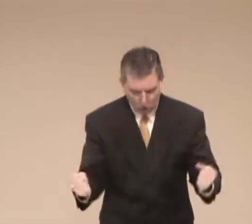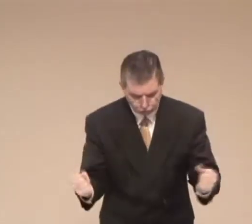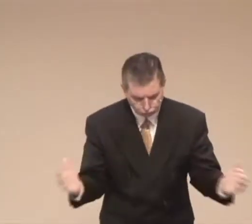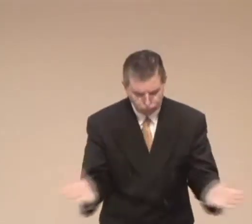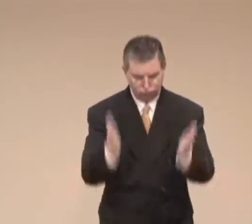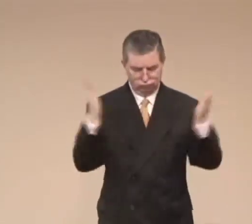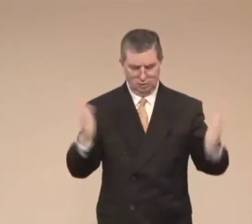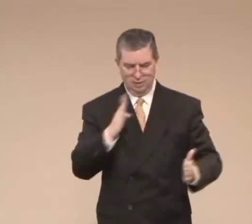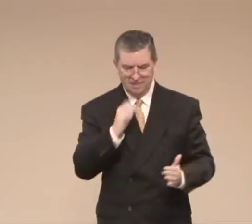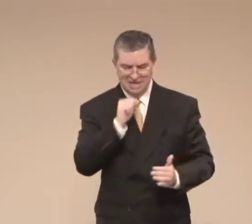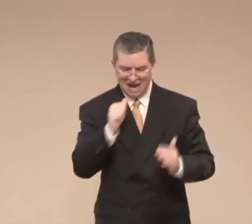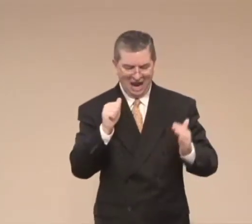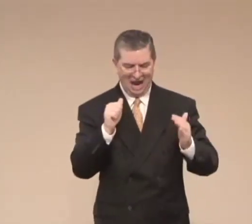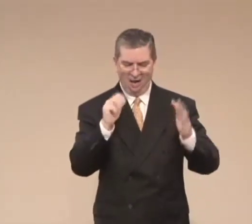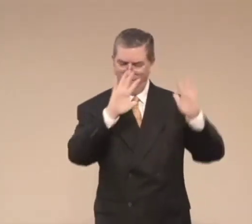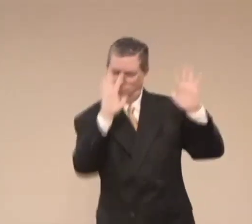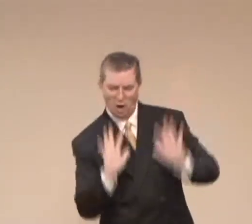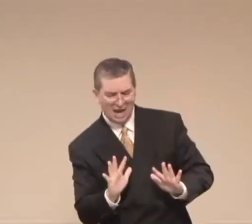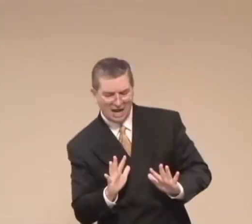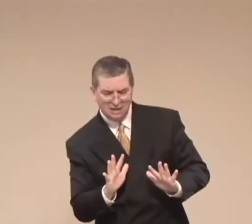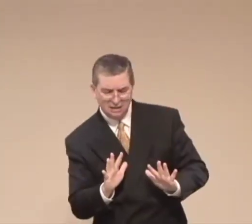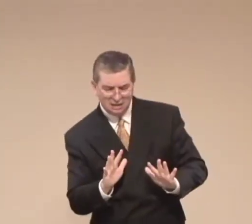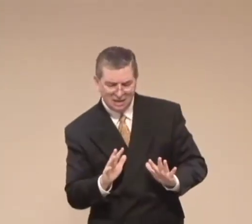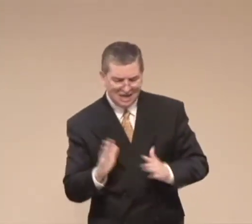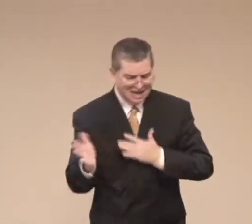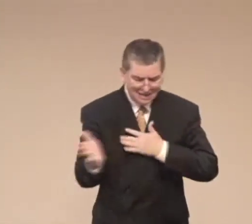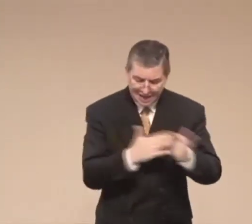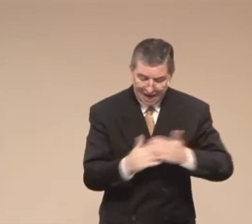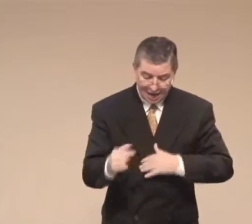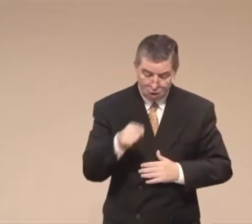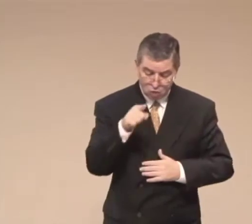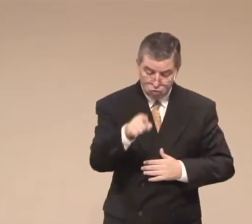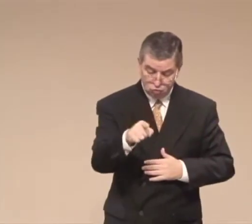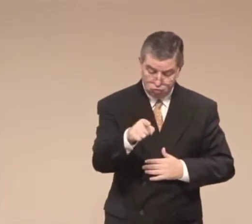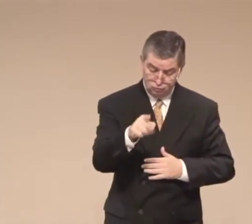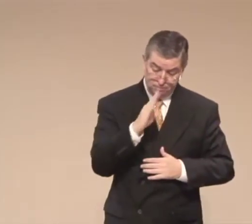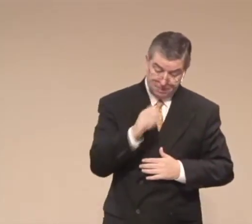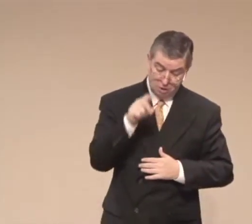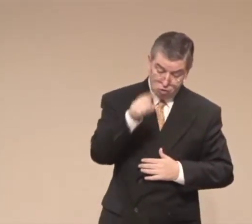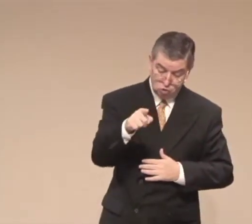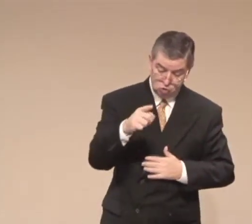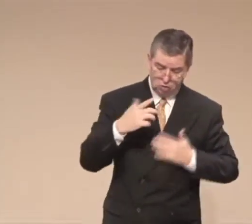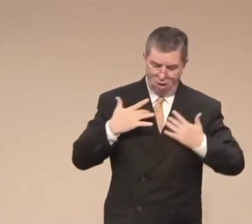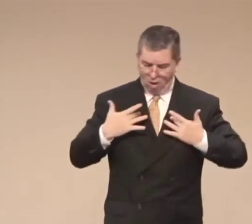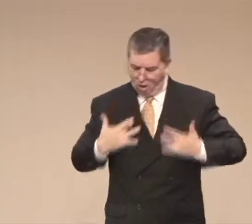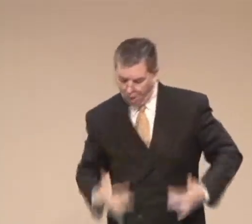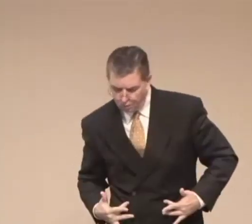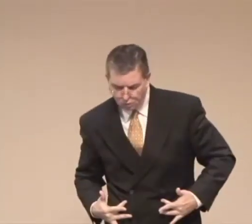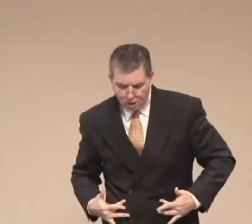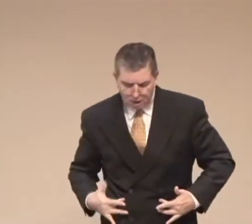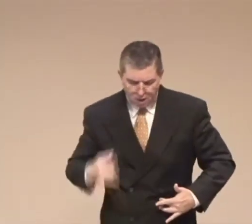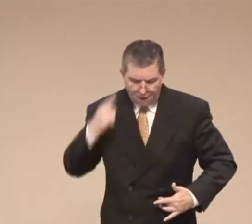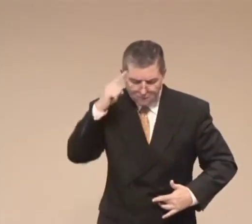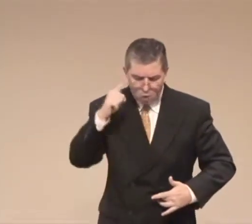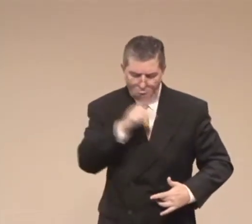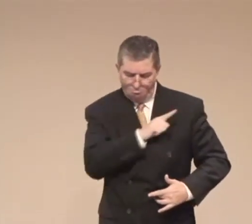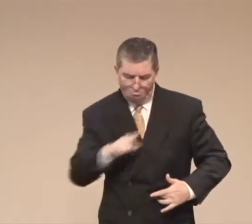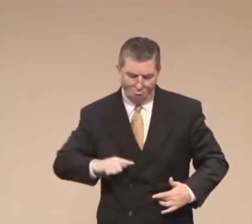good courage. Be not afraid, neither be thou dismayed. For the Lord thy